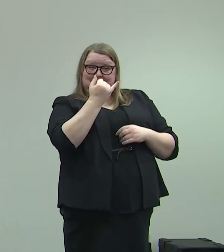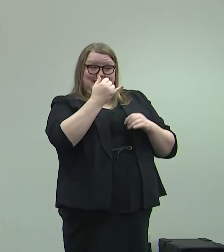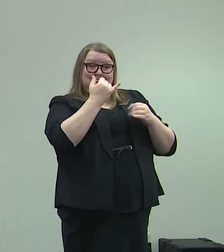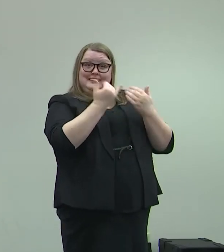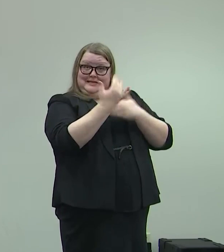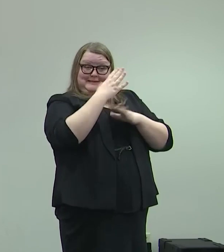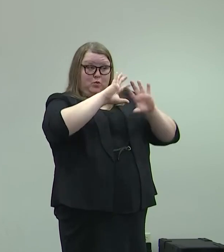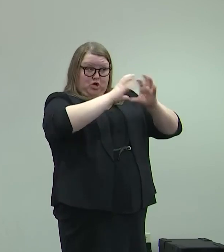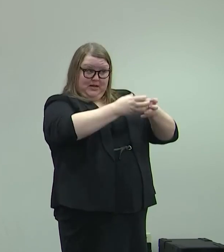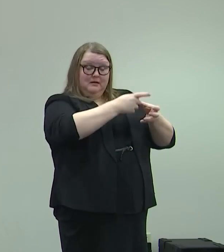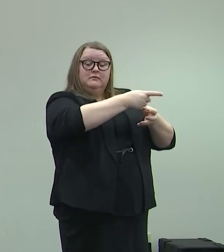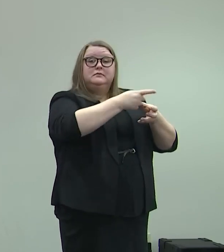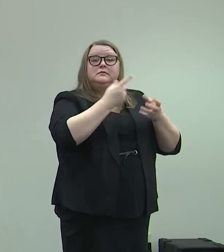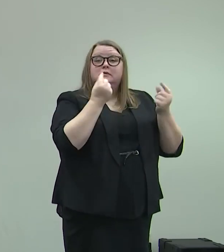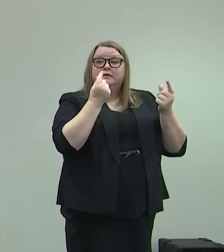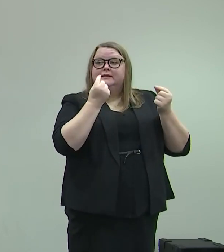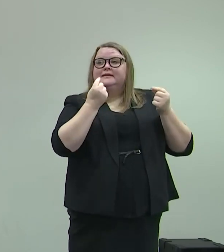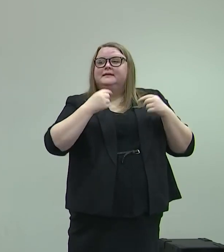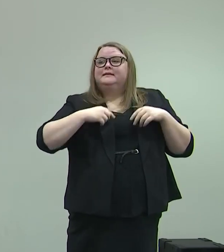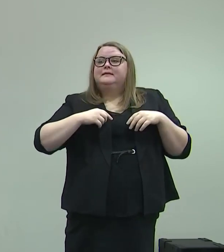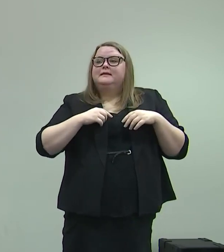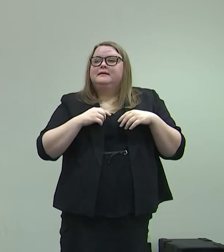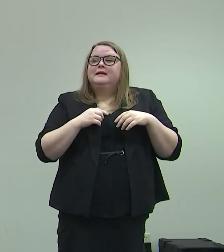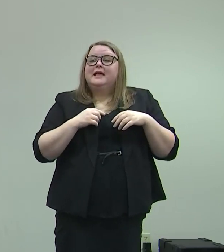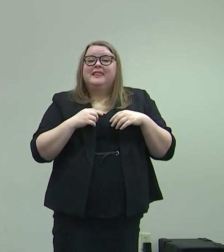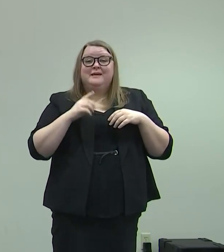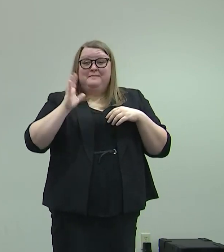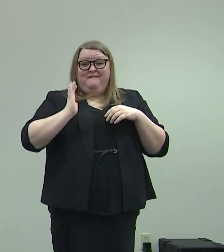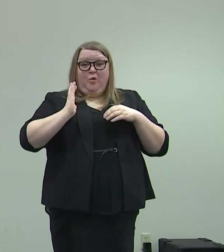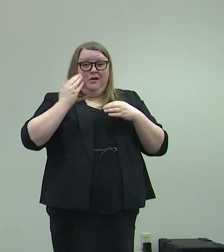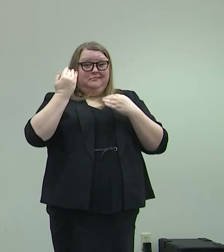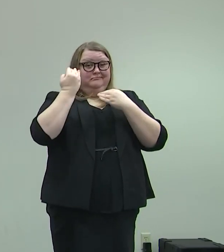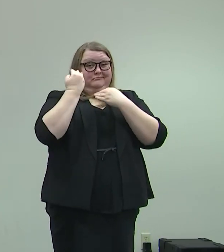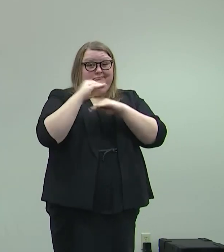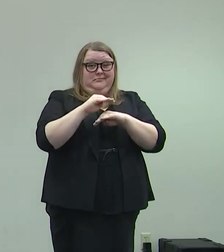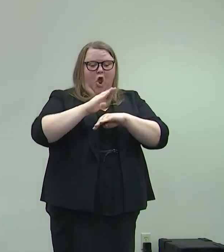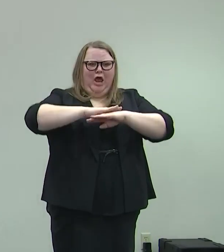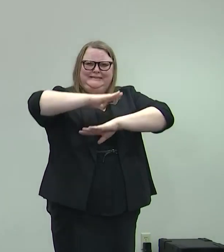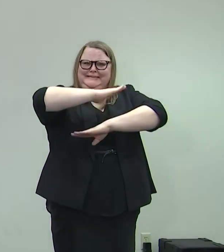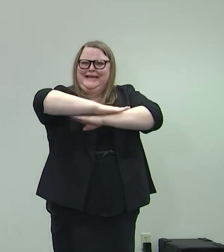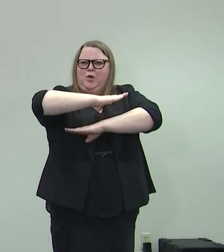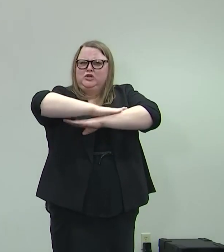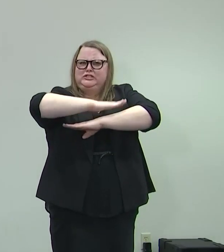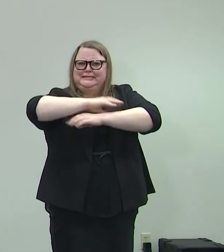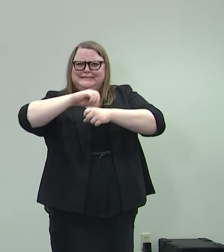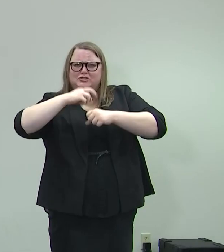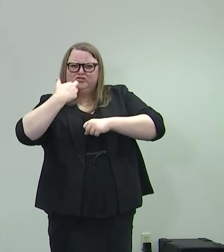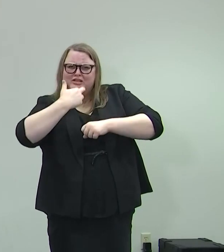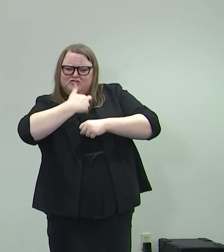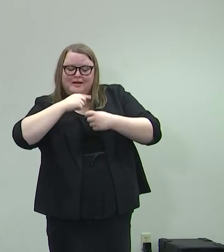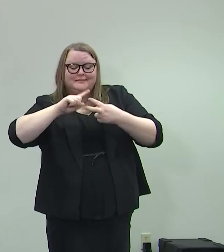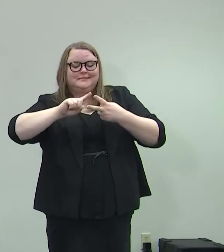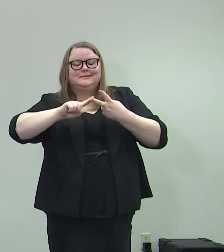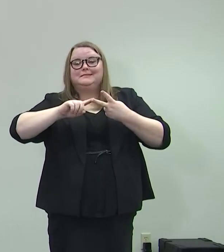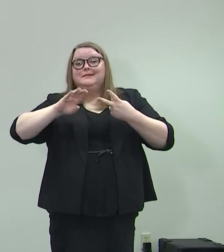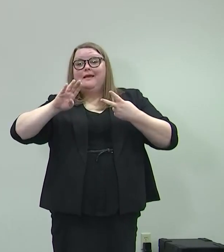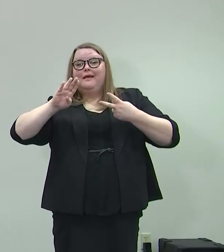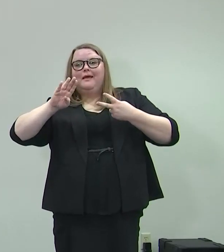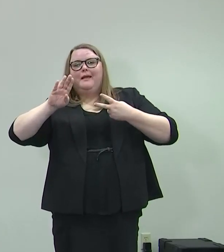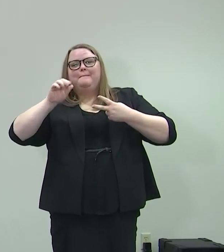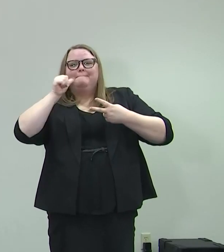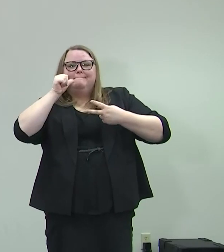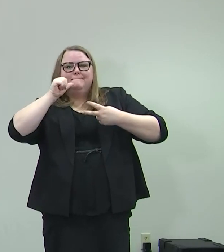restrictions on countertops in restaurants. And as I understand it, also bar tops in